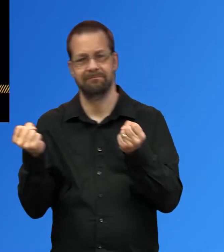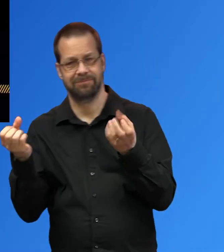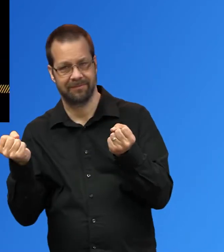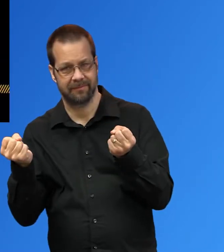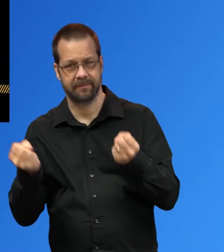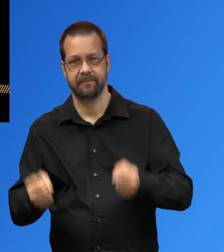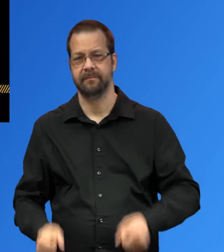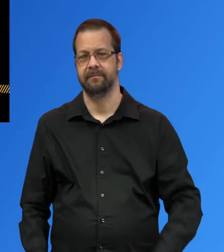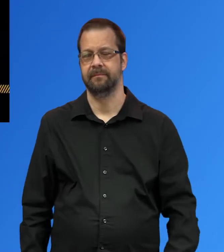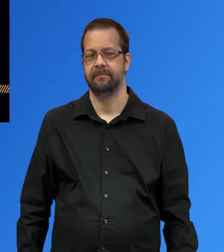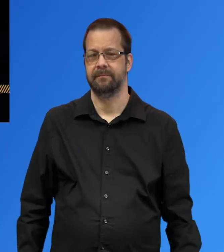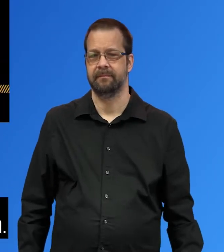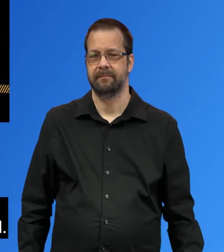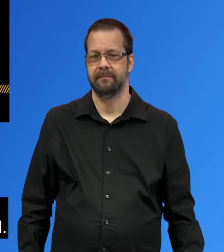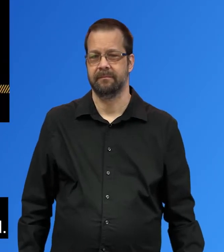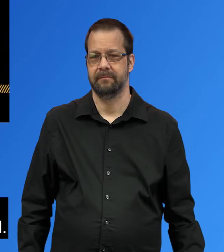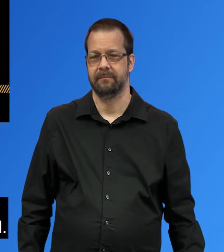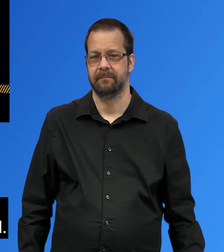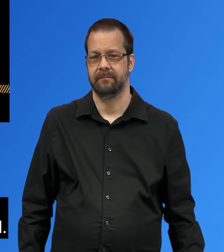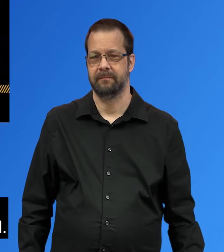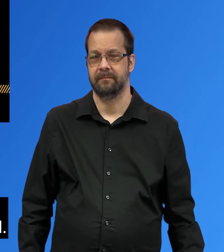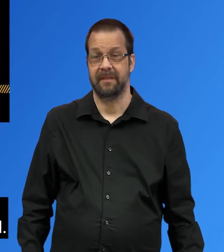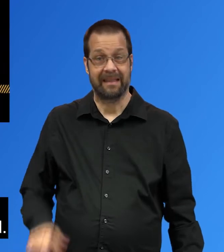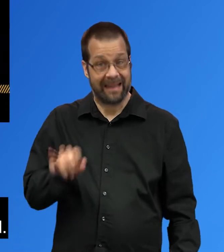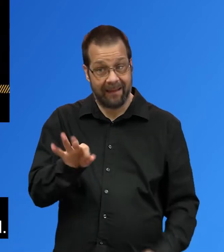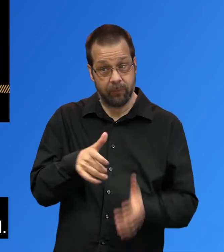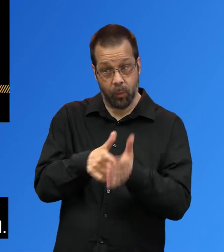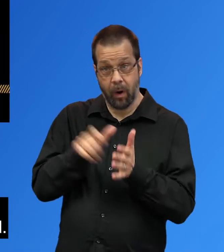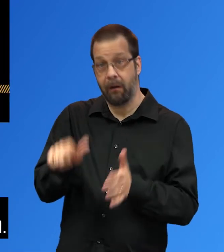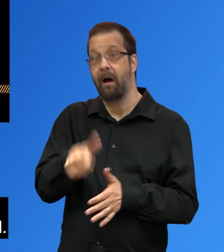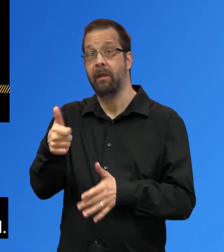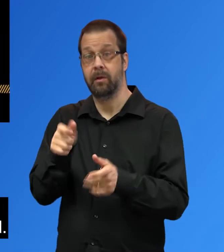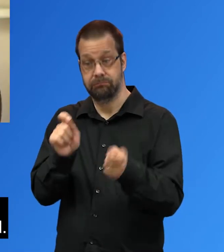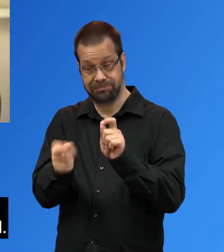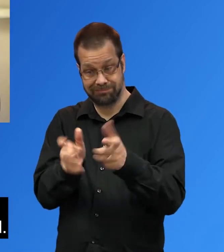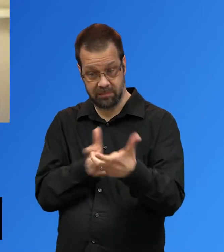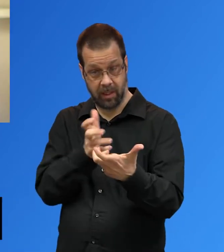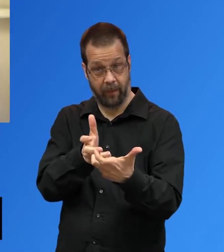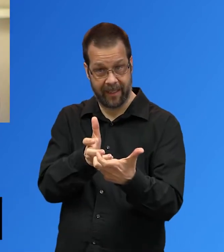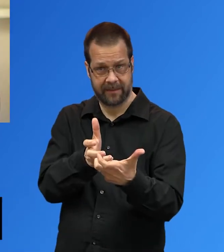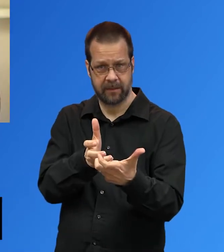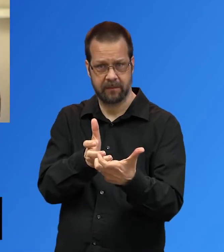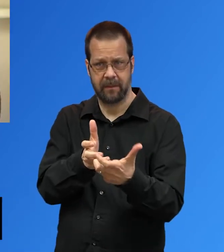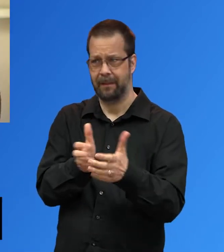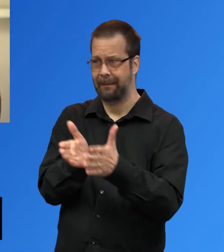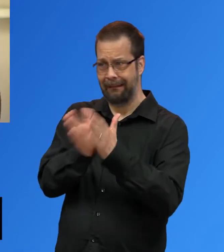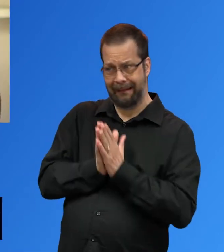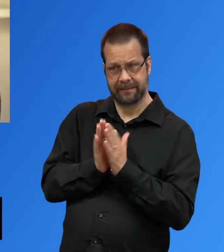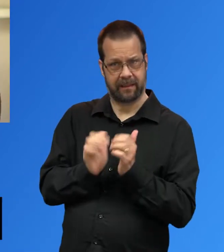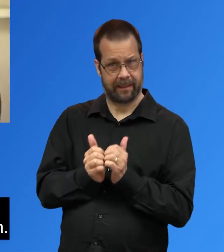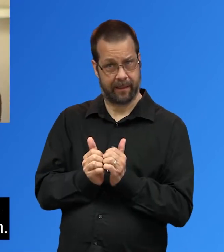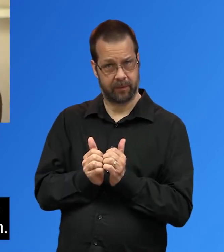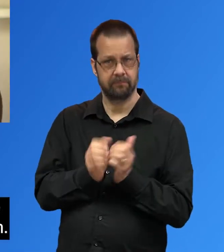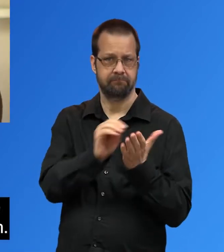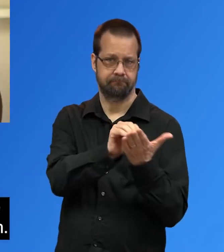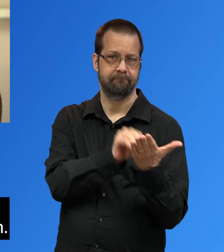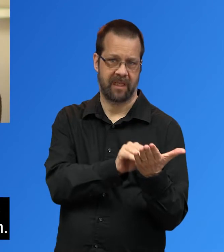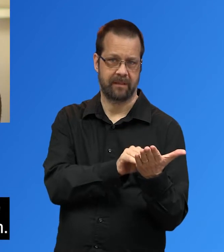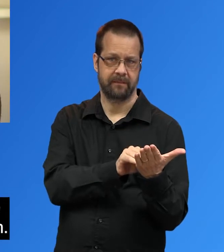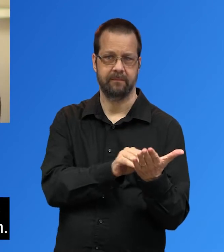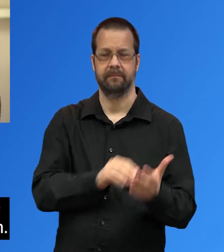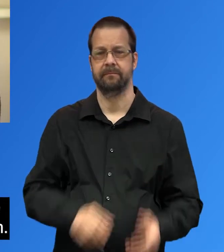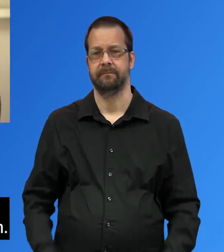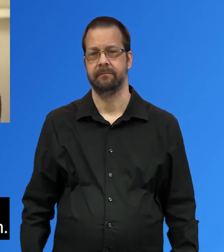Explain how participants can request any additional accommodations if needed. One of the most important choices you can make is choosing an